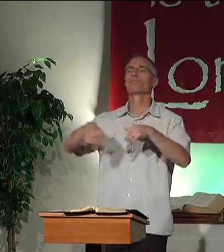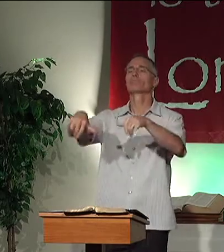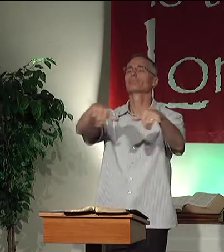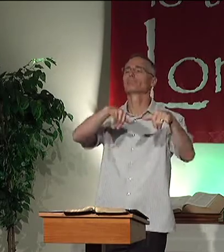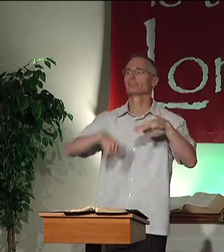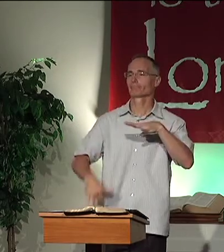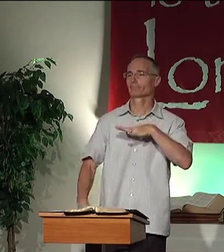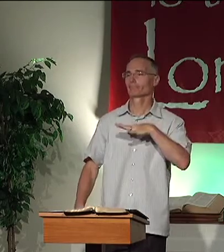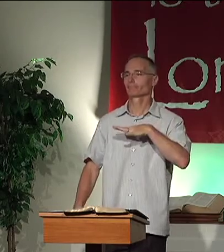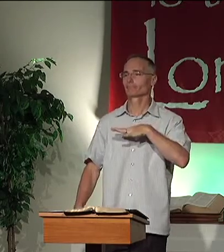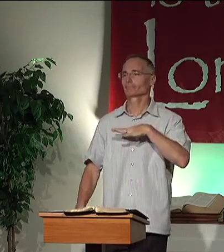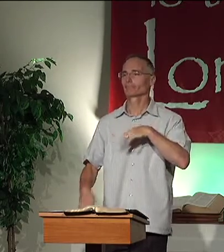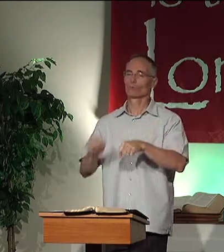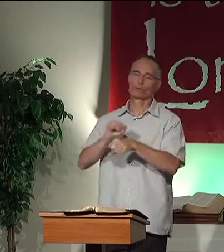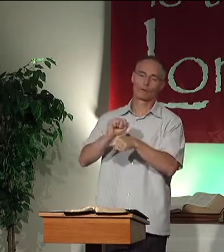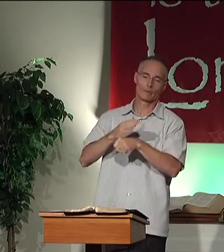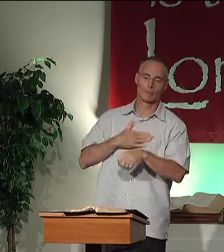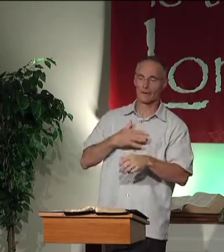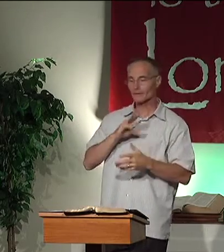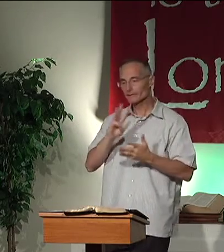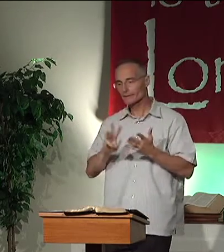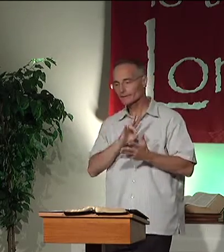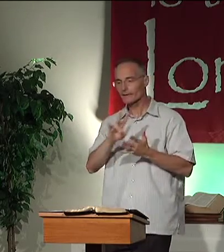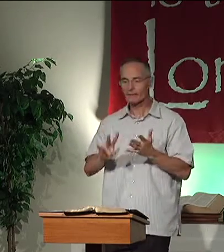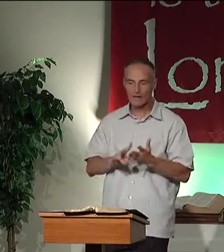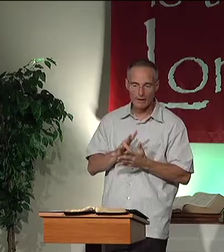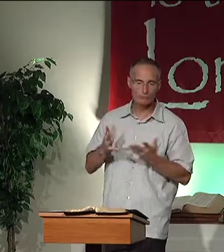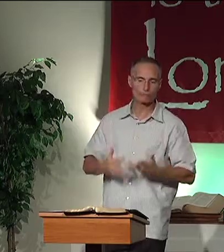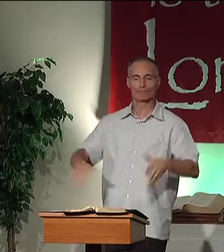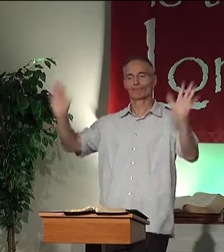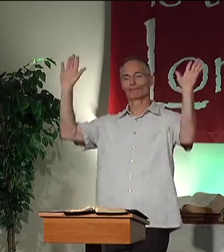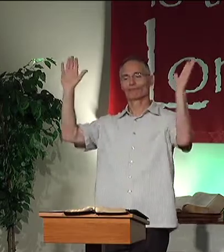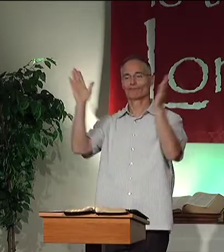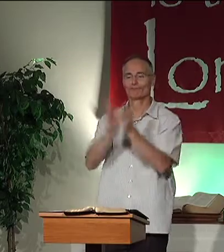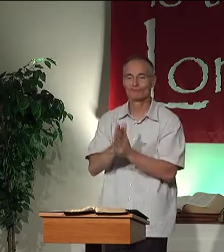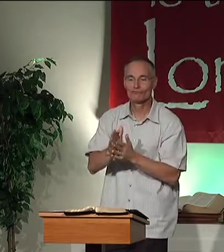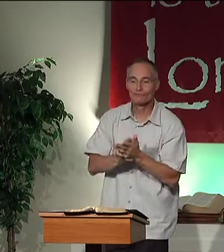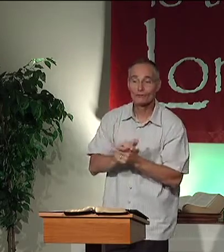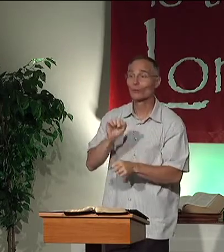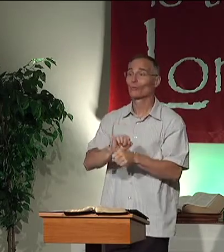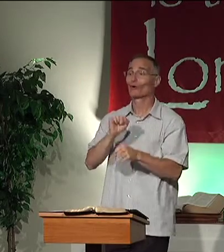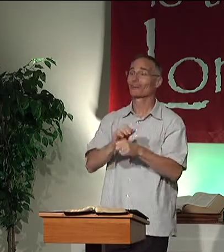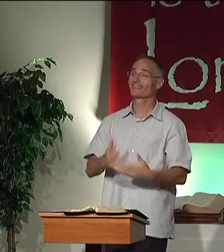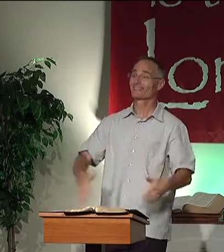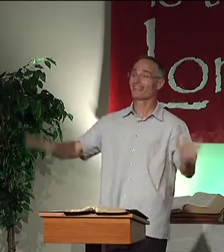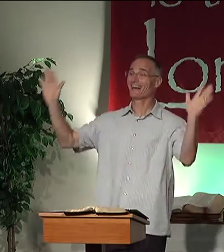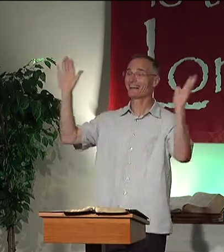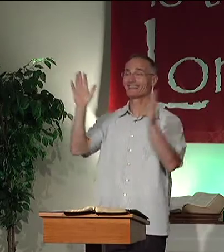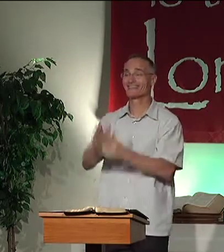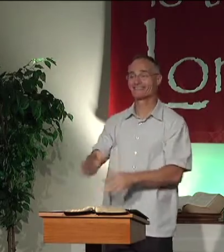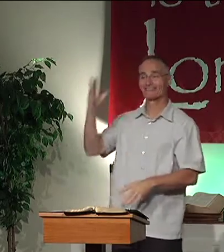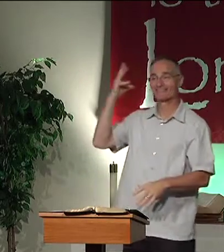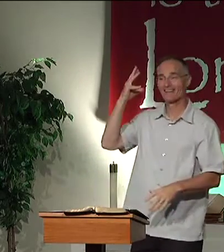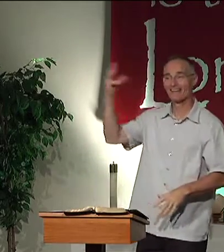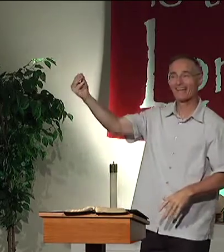name badge there, eh, but we're all the same. I'll work my six or seven hours, and then when I'm done, when work is done,